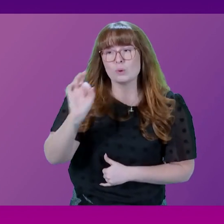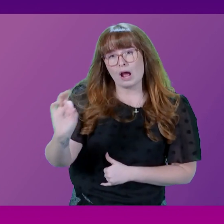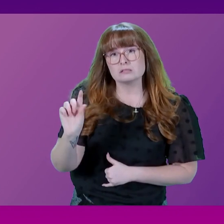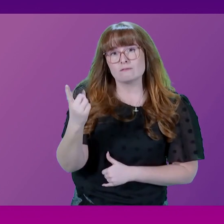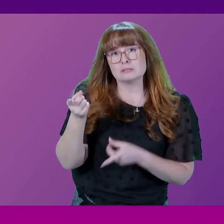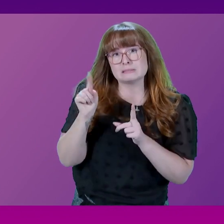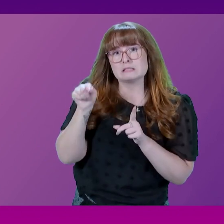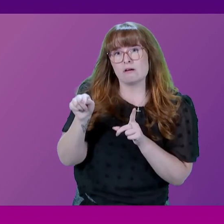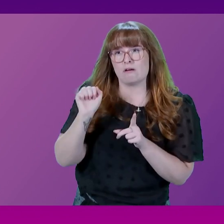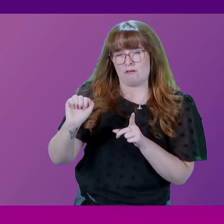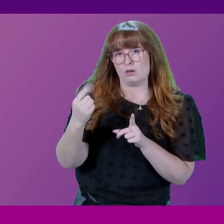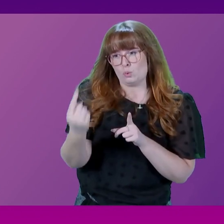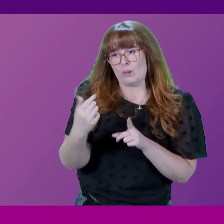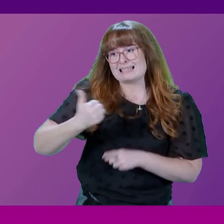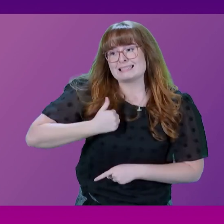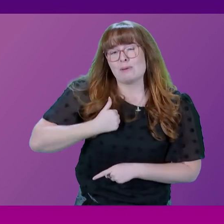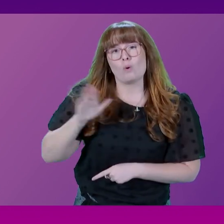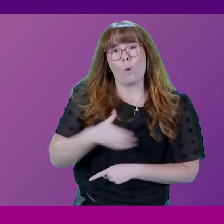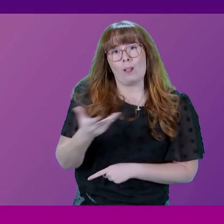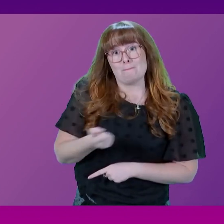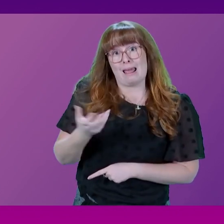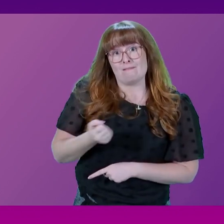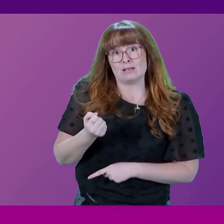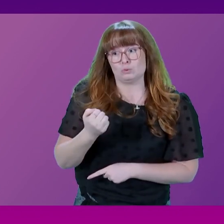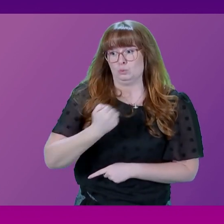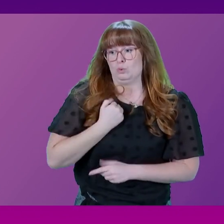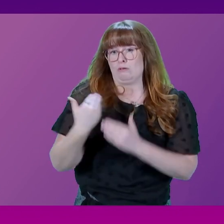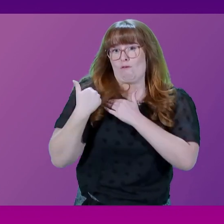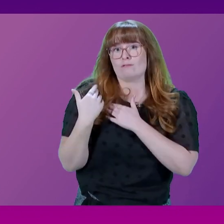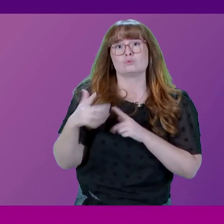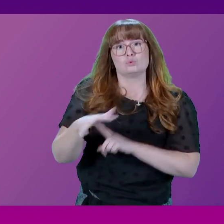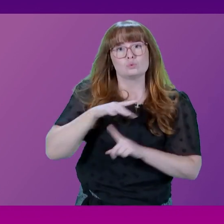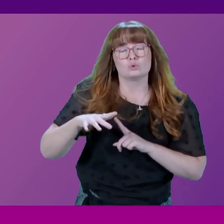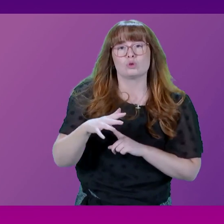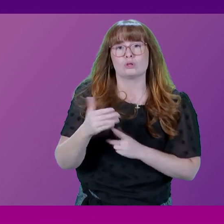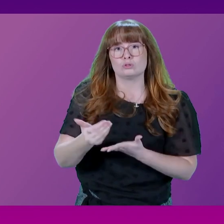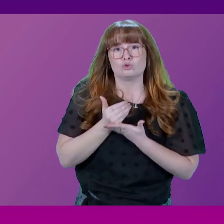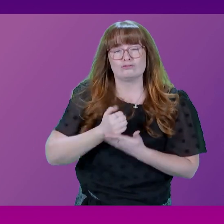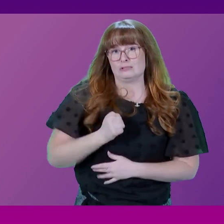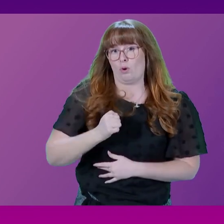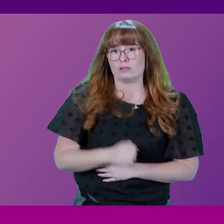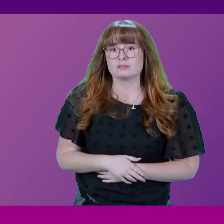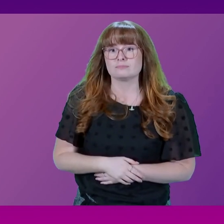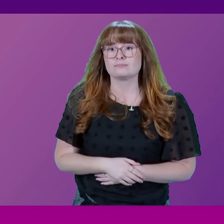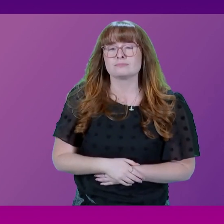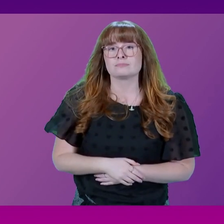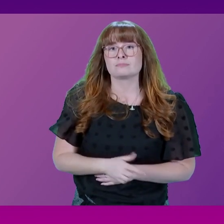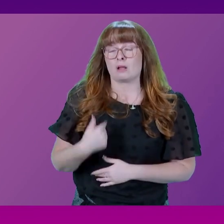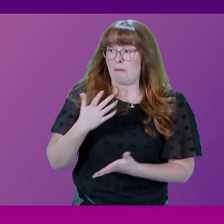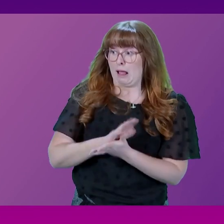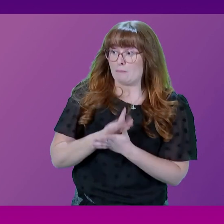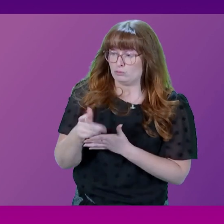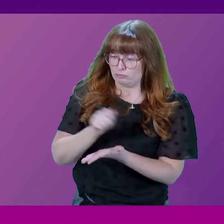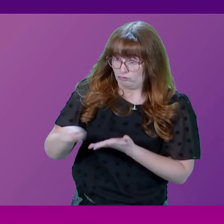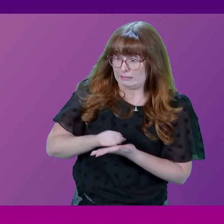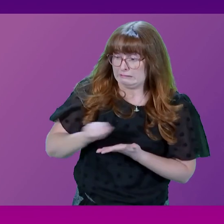Minister when does he expect all benefits to be devolved to Social Security Scotland? First Minister. I'm more than happy for the Cabinet Secretary to